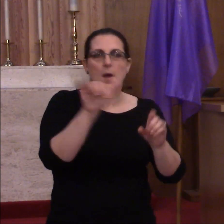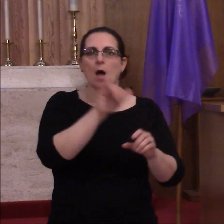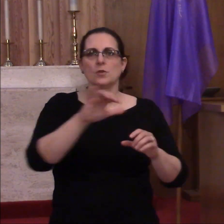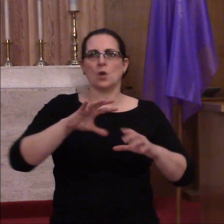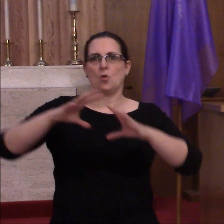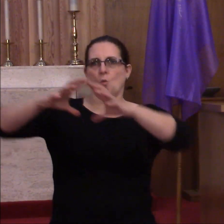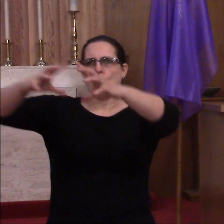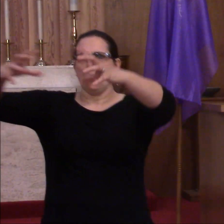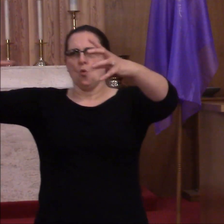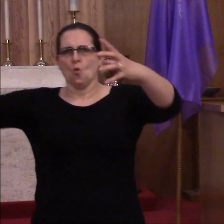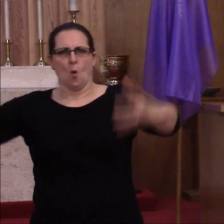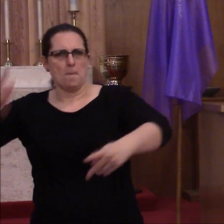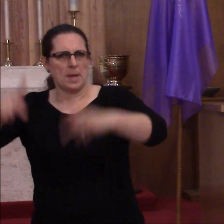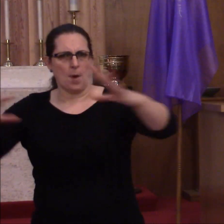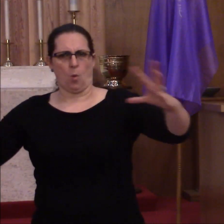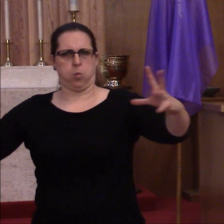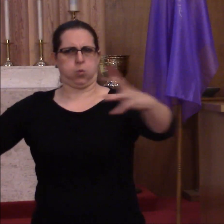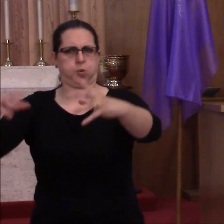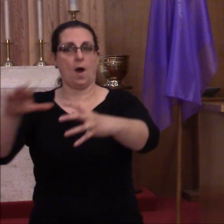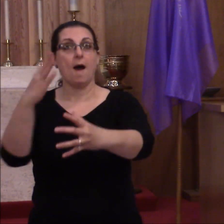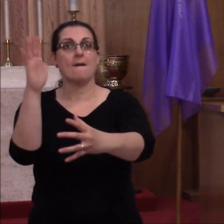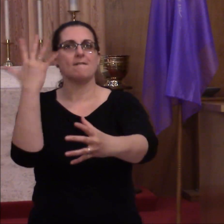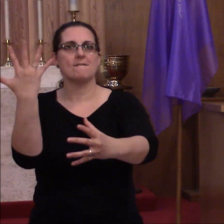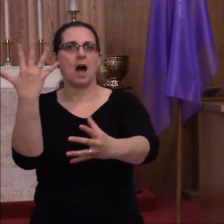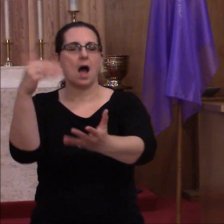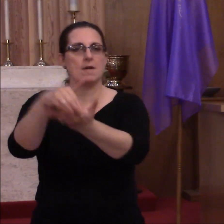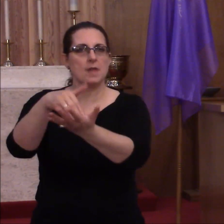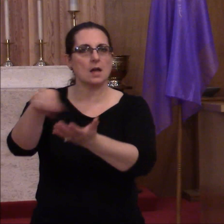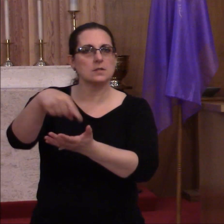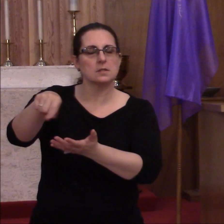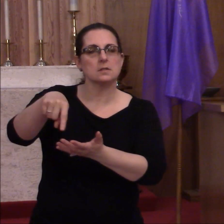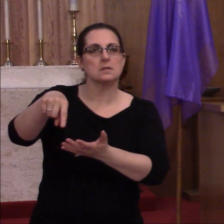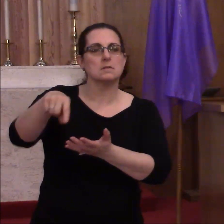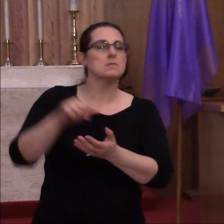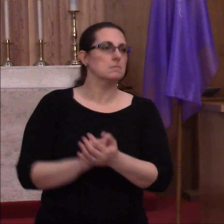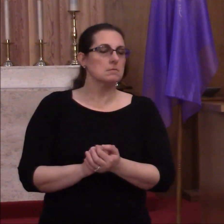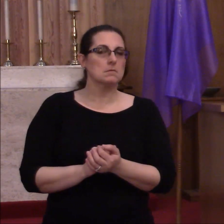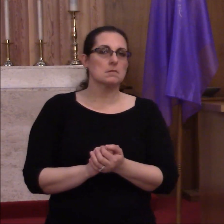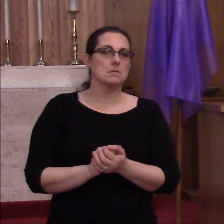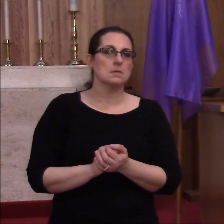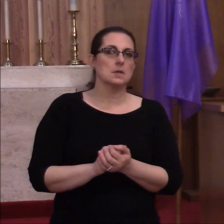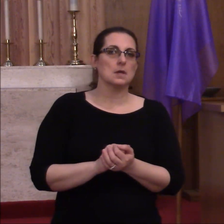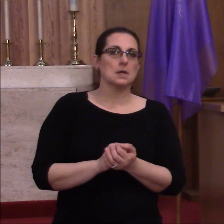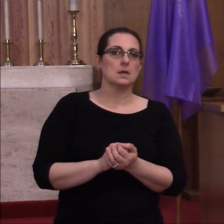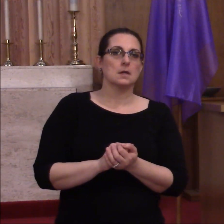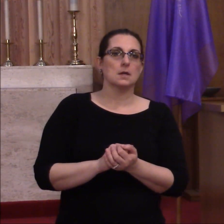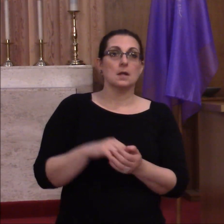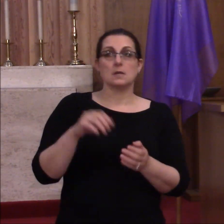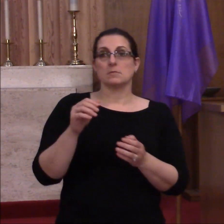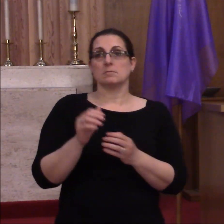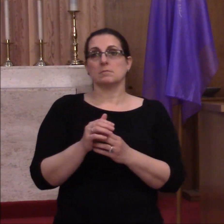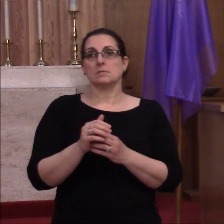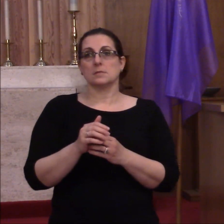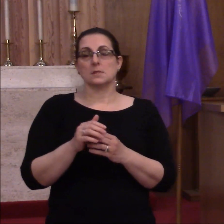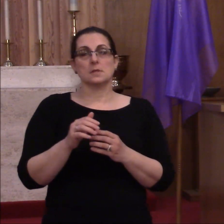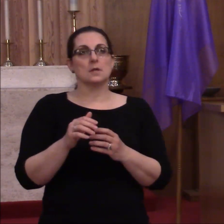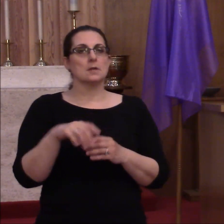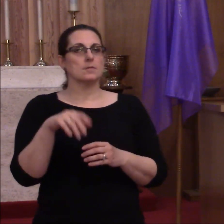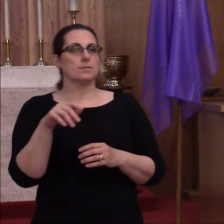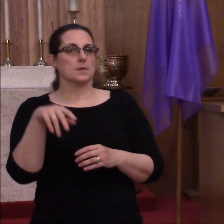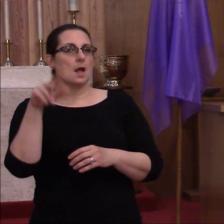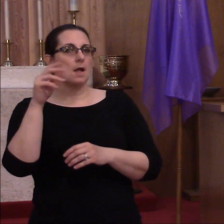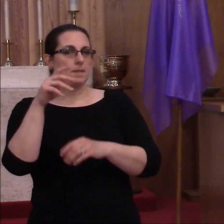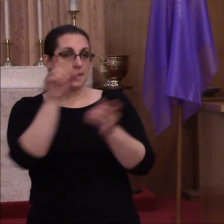crowd of more than 5,000 by the Sea of Galilee. When asked where they would buy bread, Philip